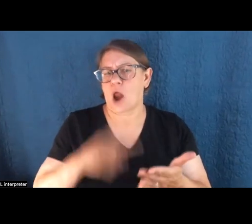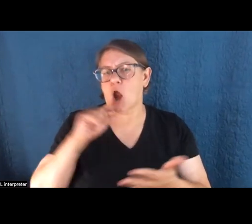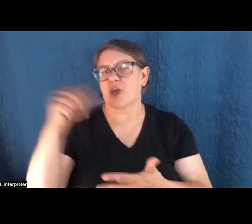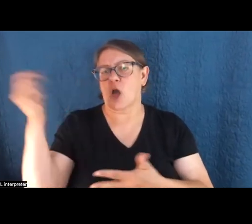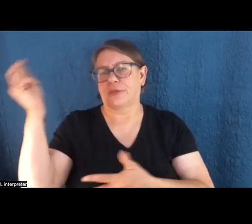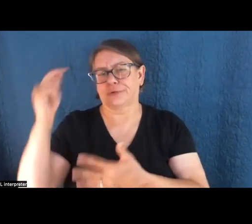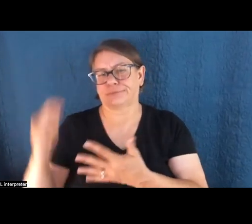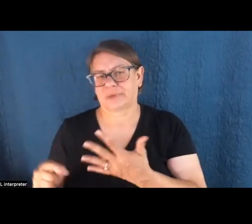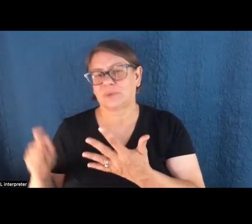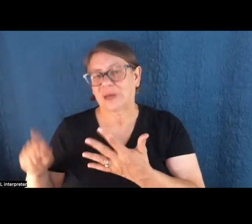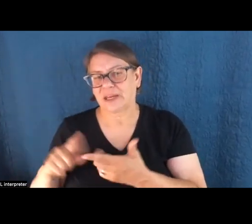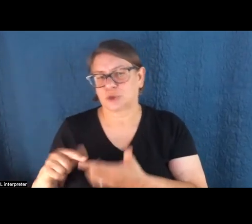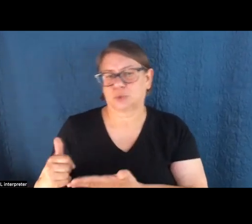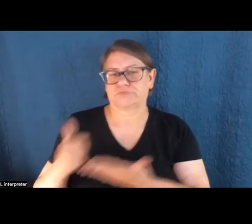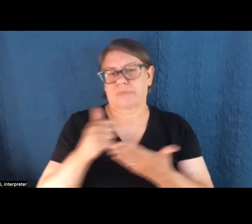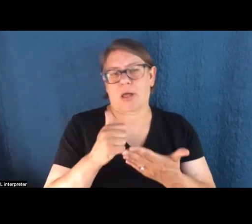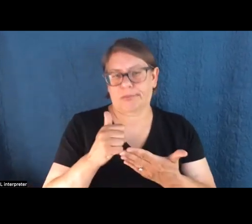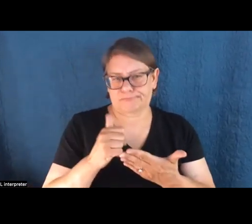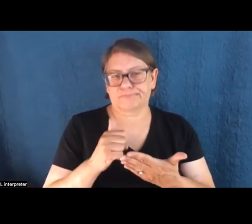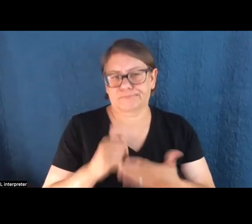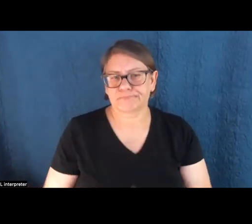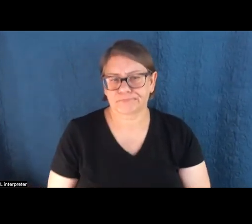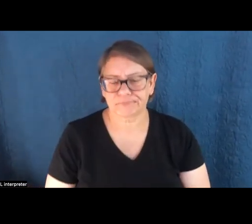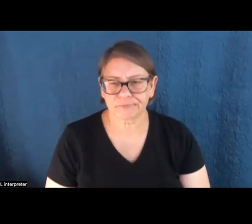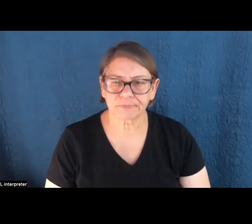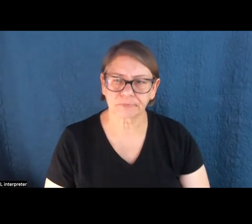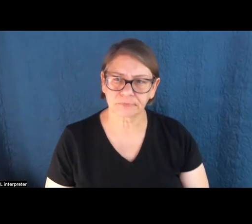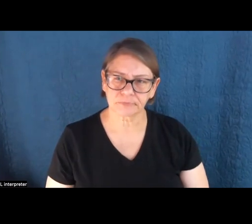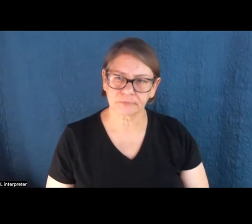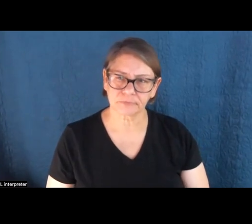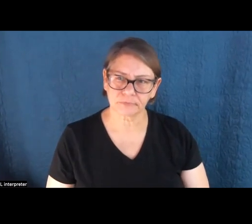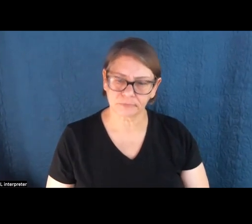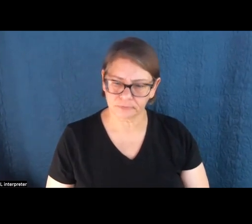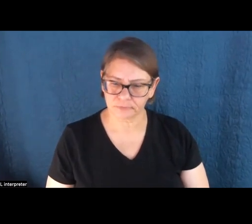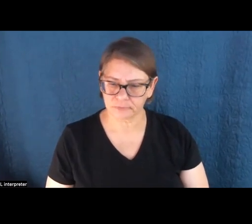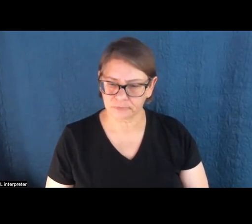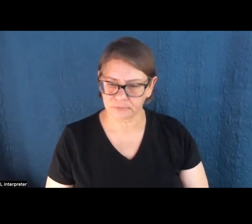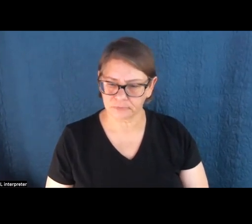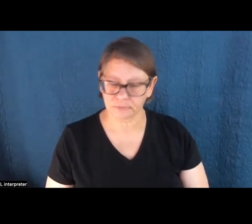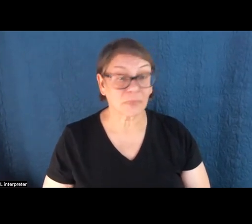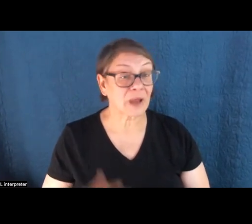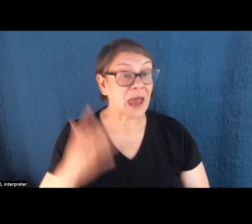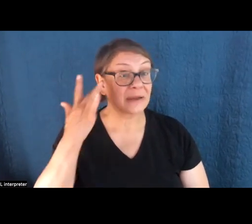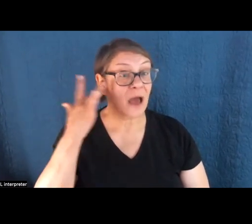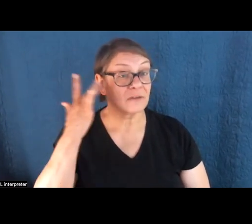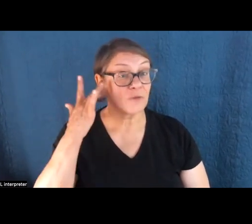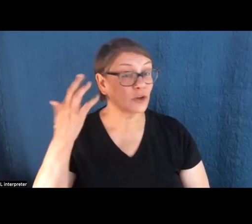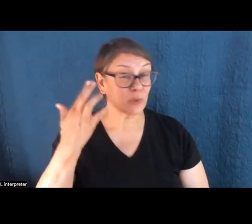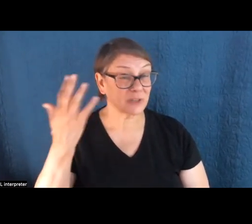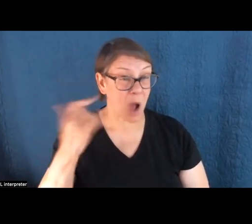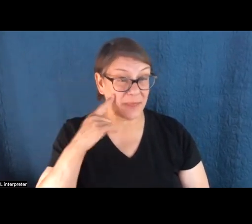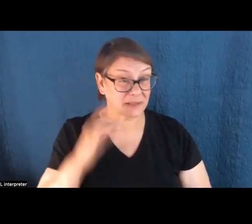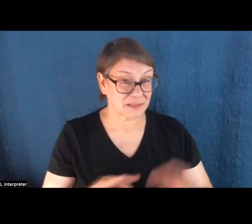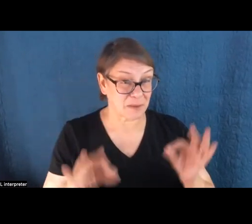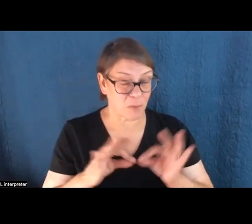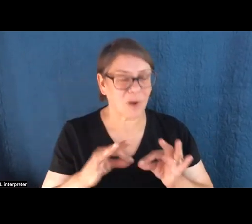need to, to get the rest of the way there on top of the solar and the wind? And, you know, California, the reason this matters big picture is it's not